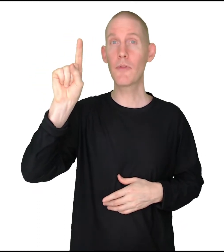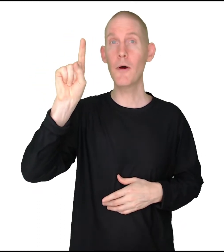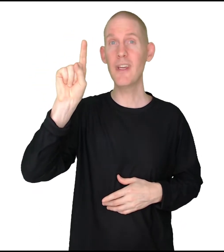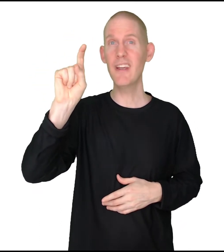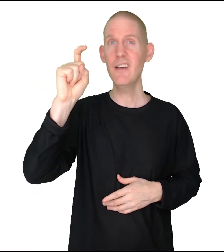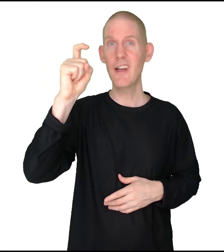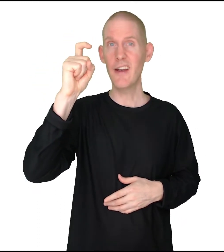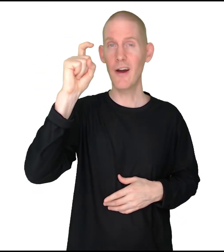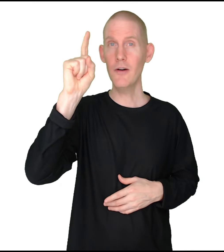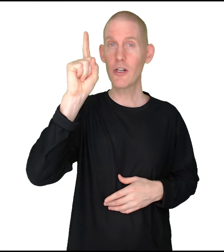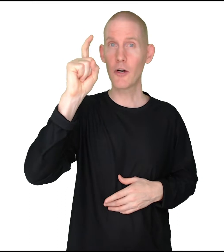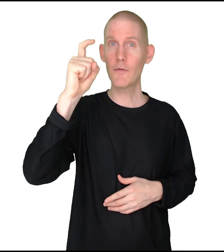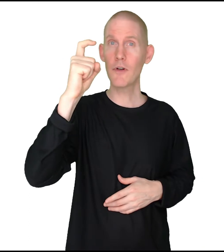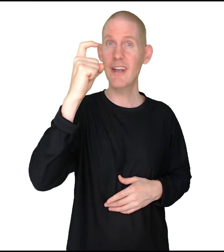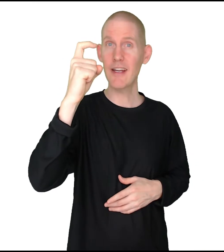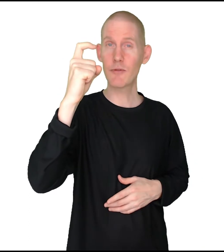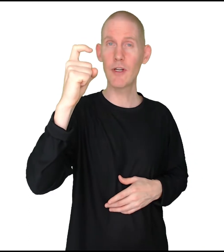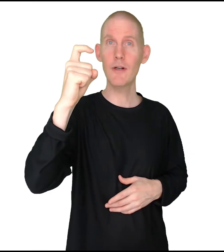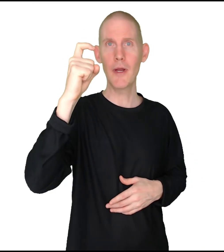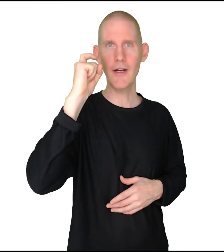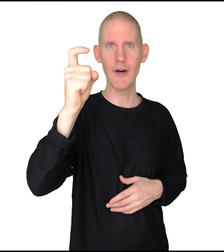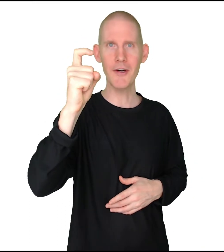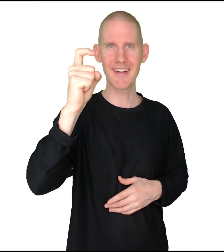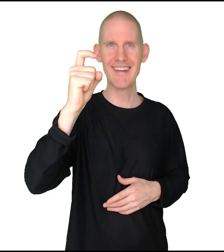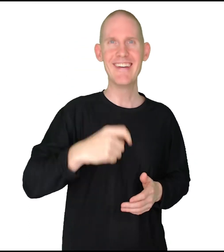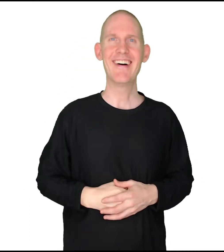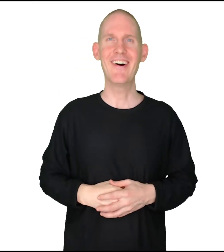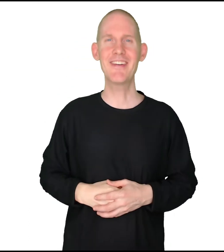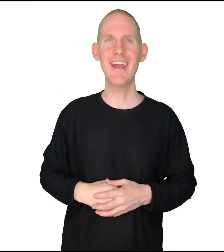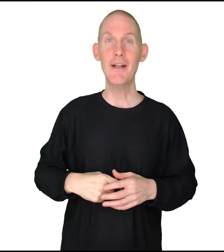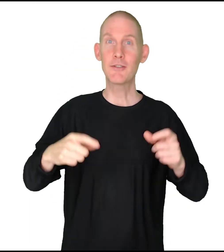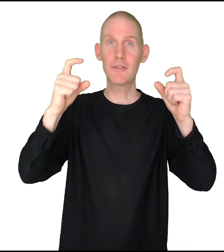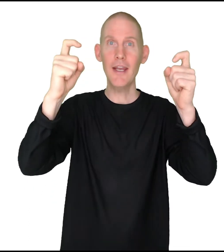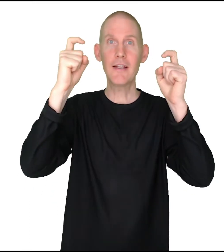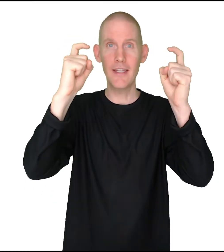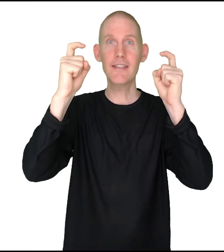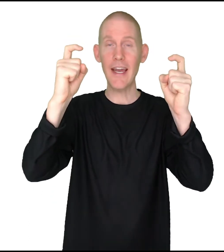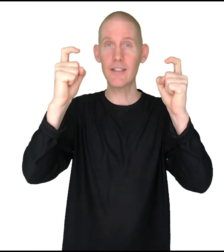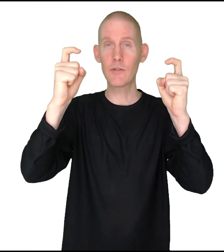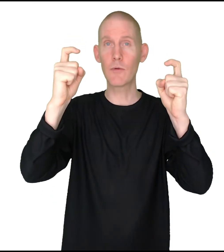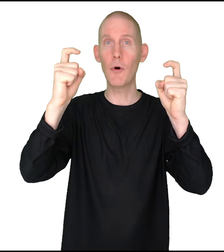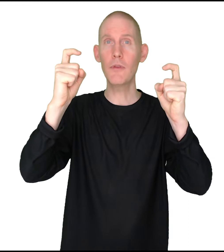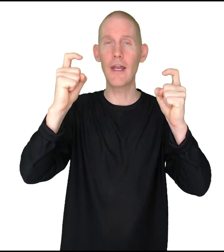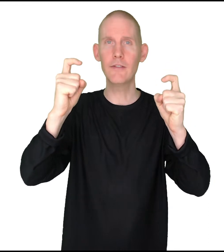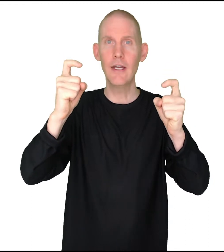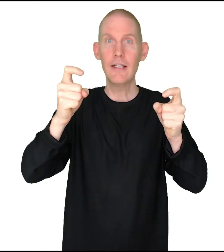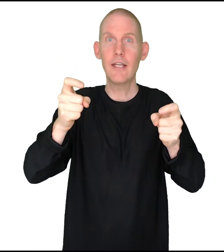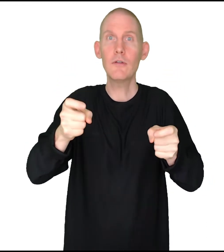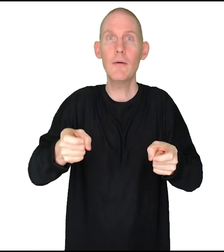thumb in. Now, curve your index finger, make a hook. Okay, so take these X's with both hands, tilt them